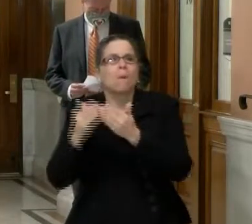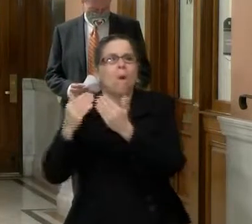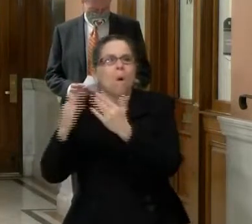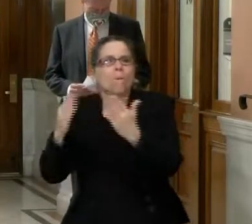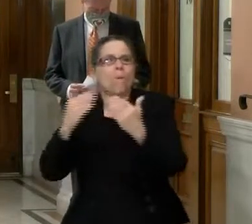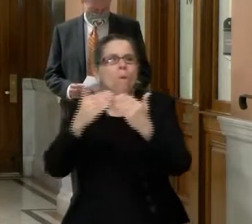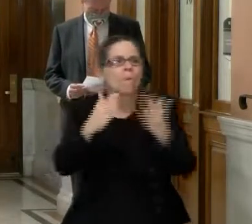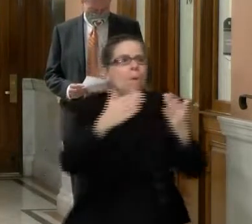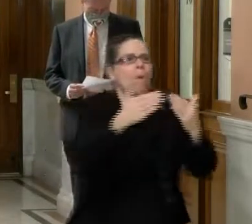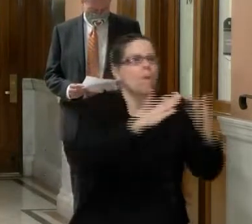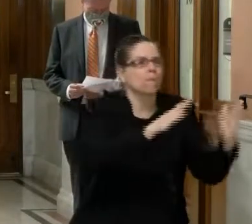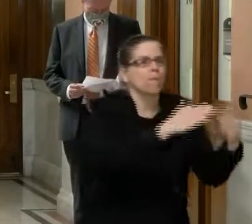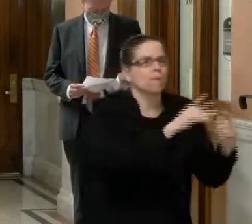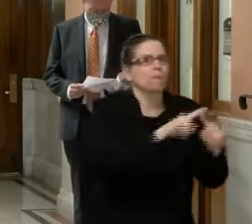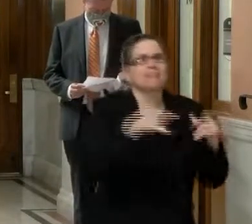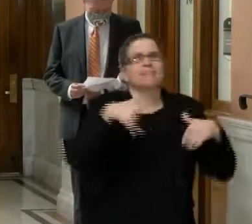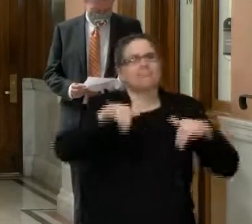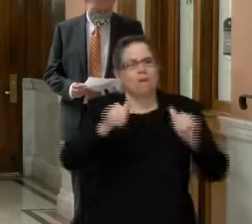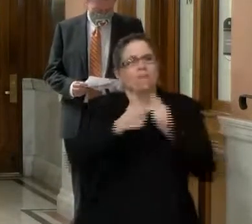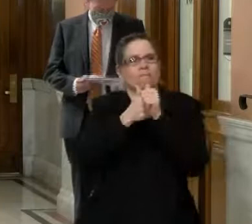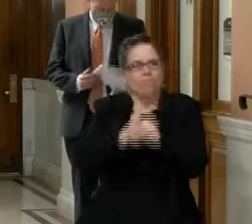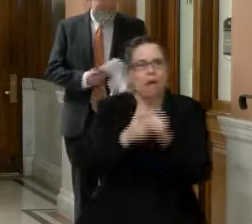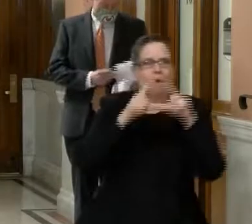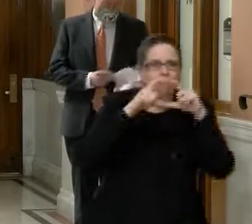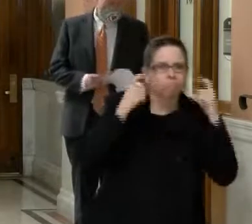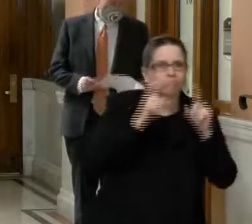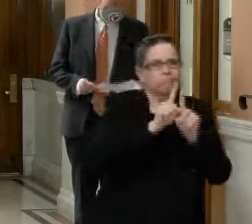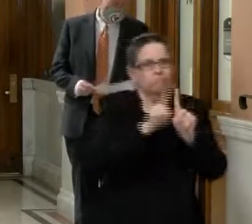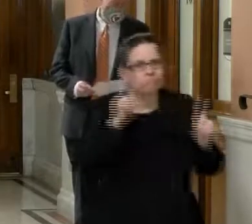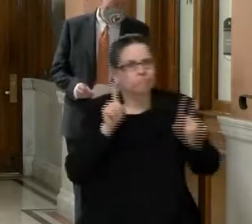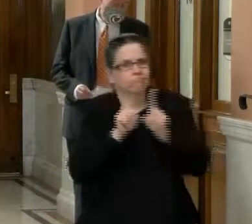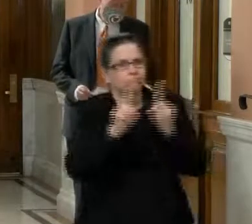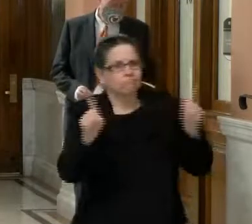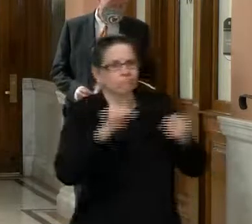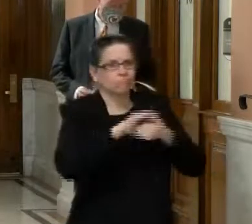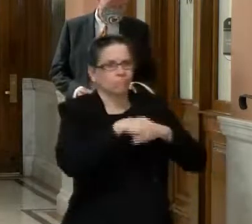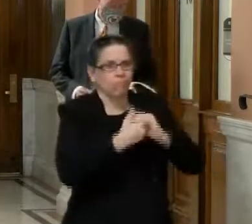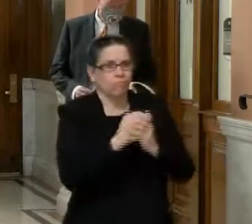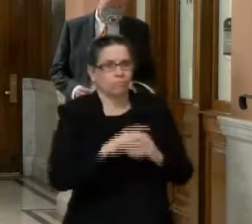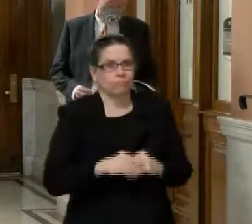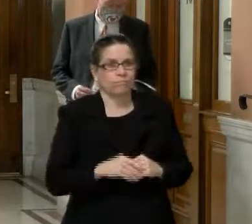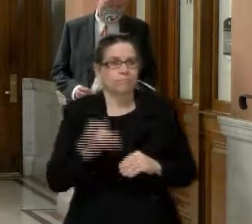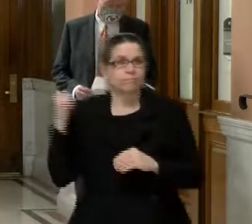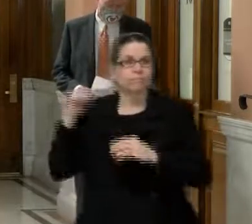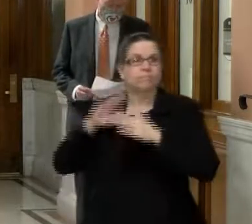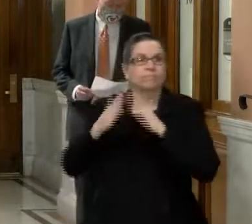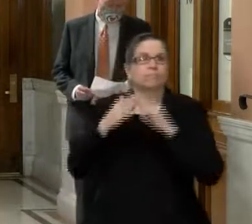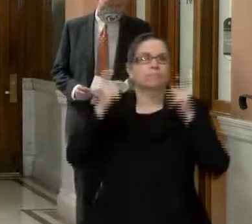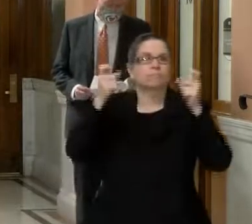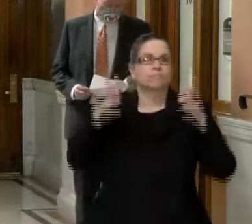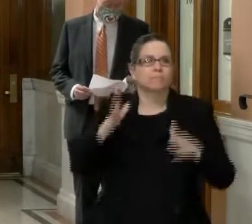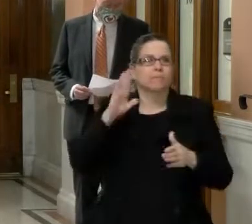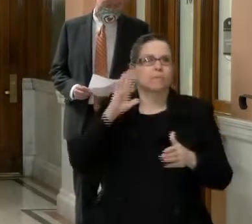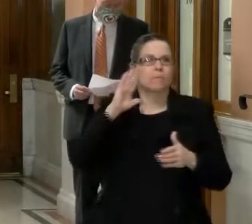your guard up, and I know the manager's going to be talking about the vaccines and also the new variant that